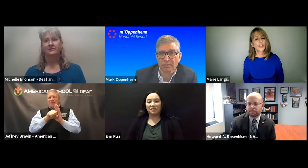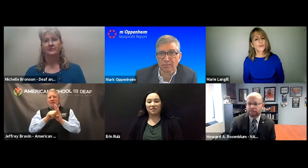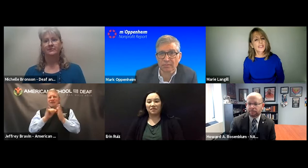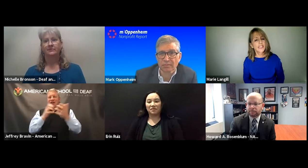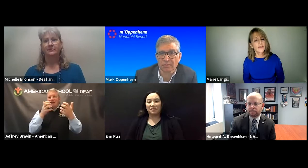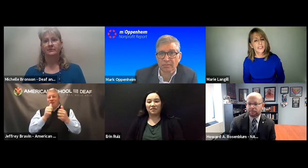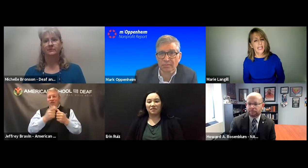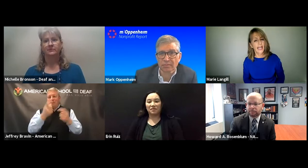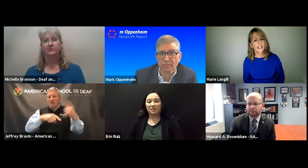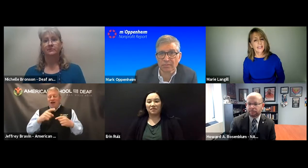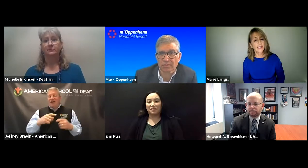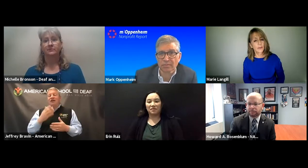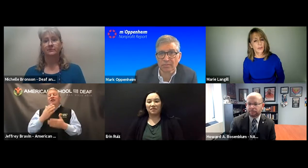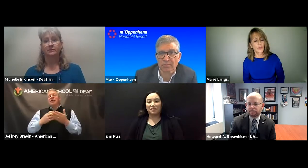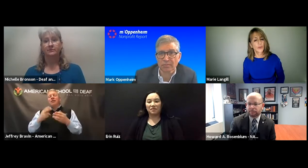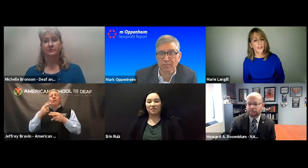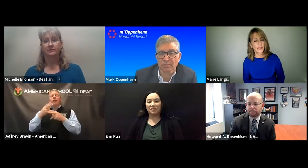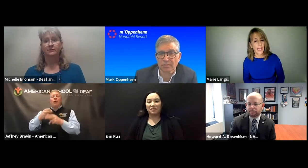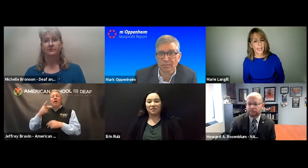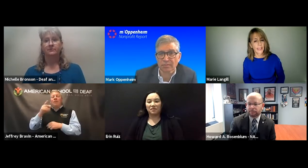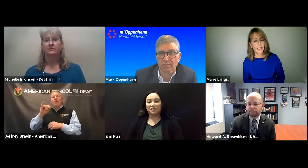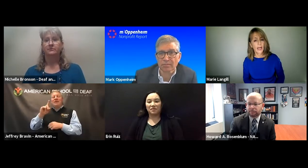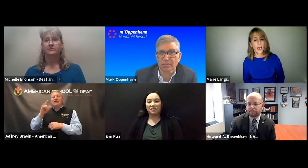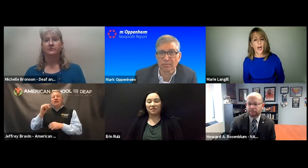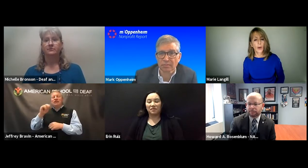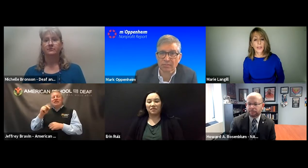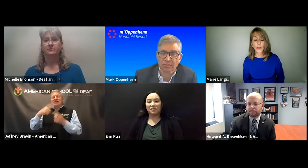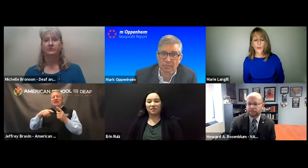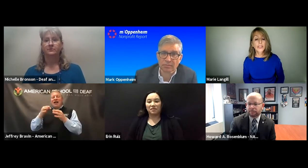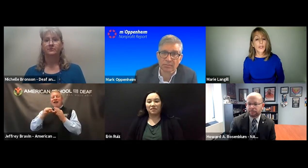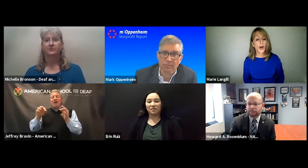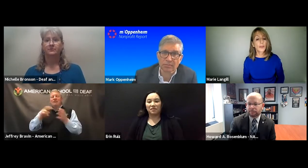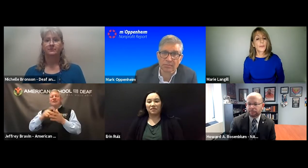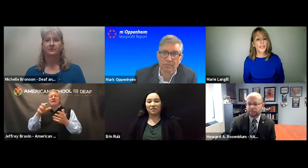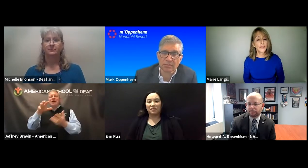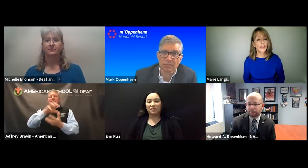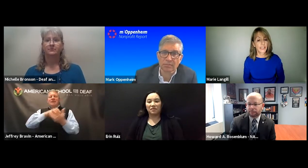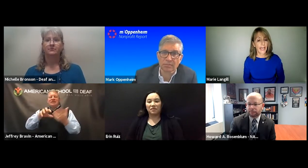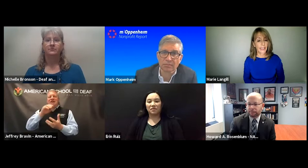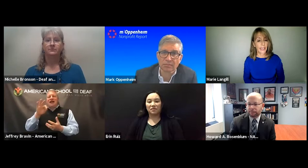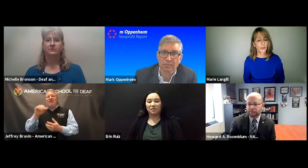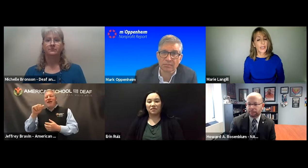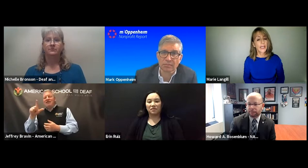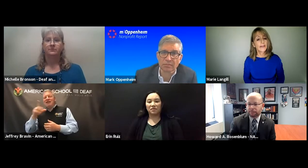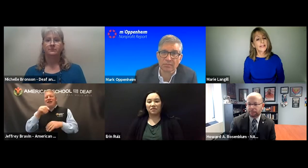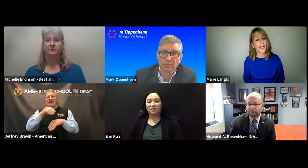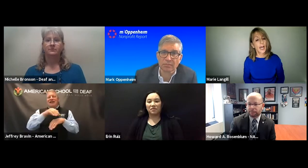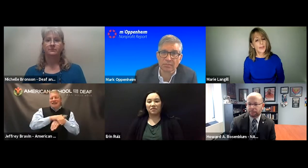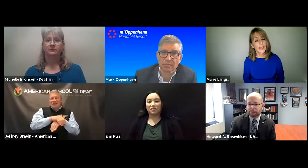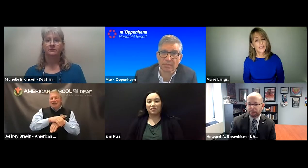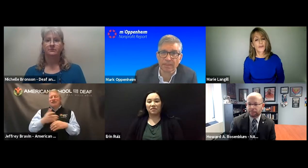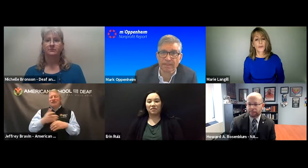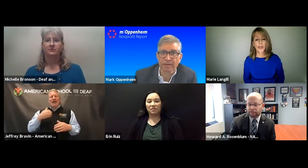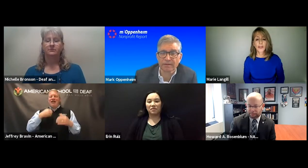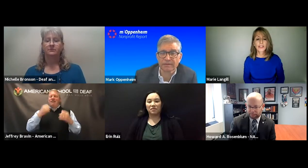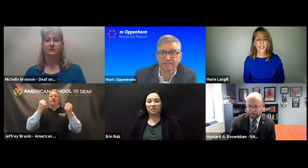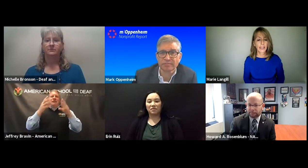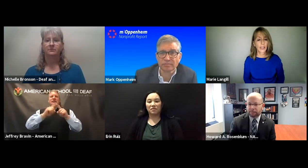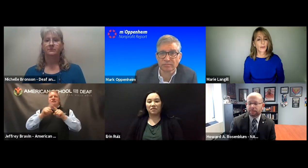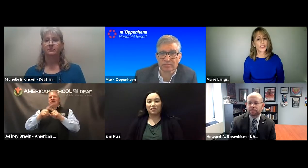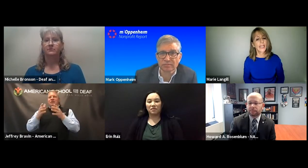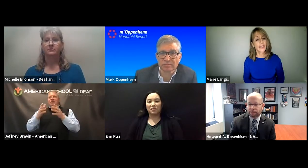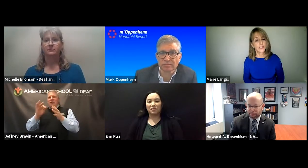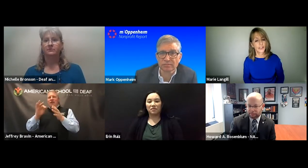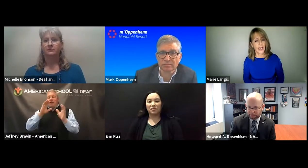That's a more specific sign. It's symbols with the sign. Another one is called pigeon sign language. That's a combination of American